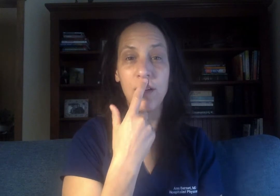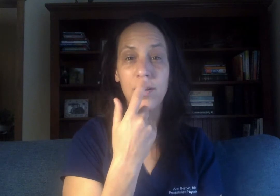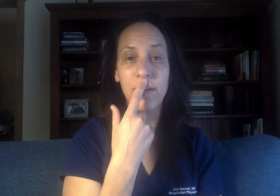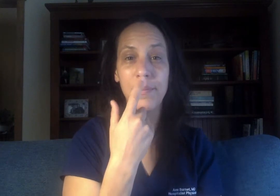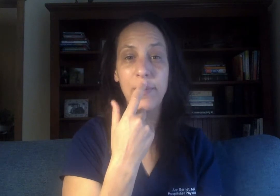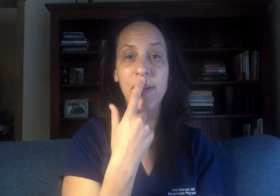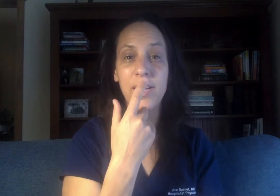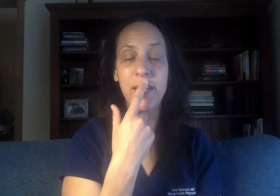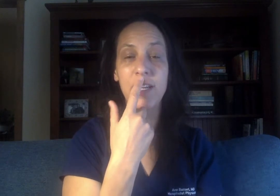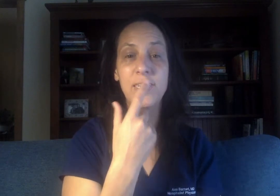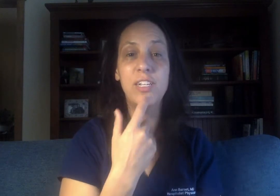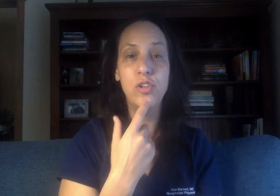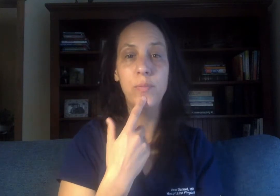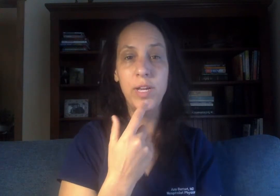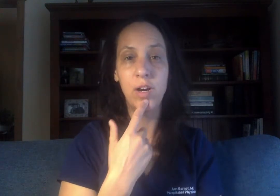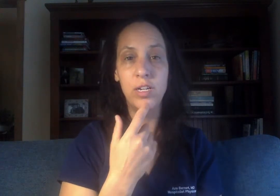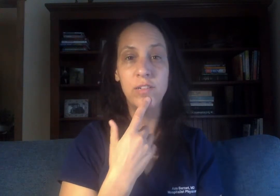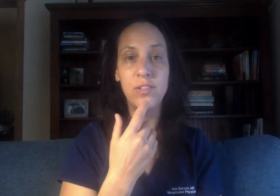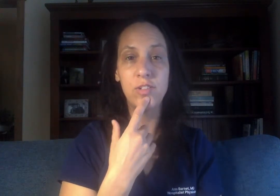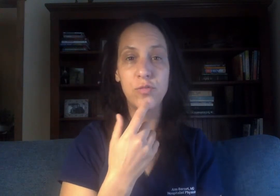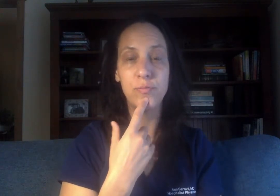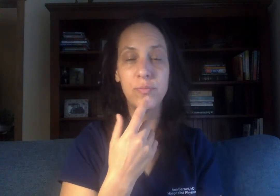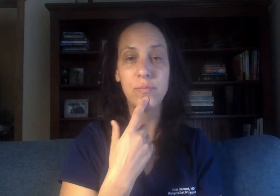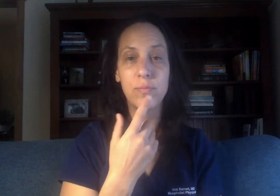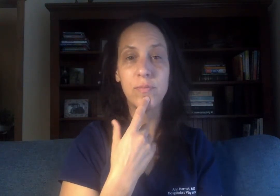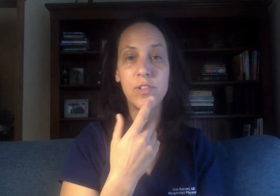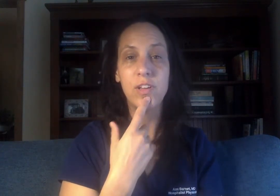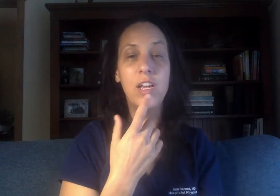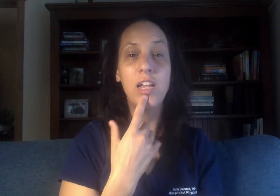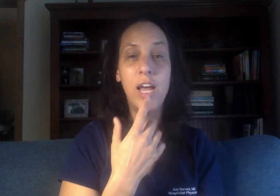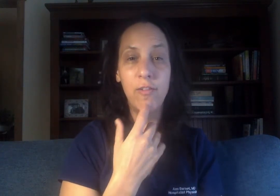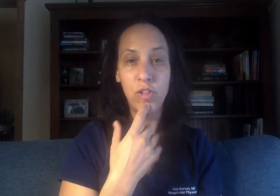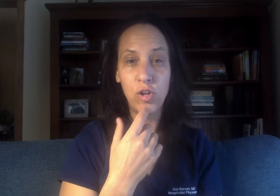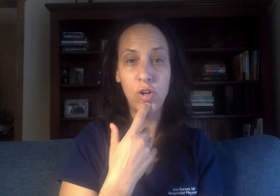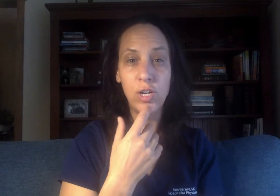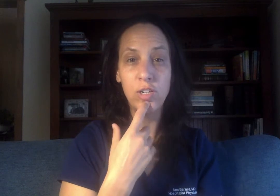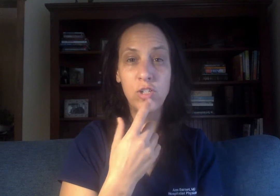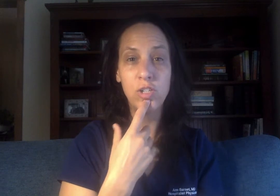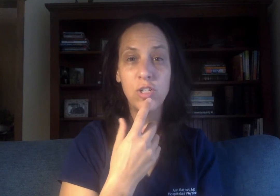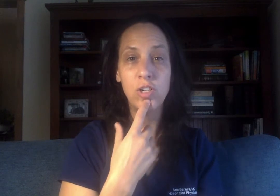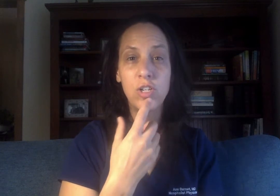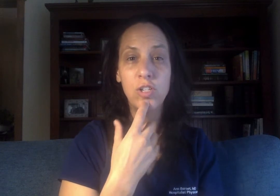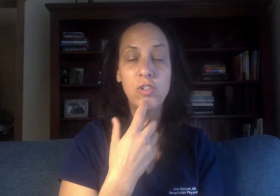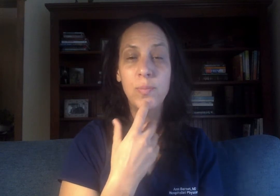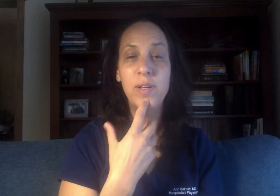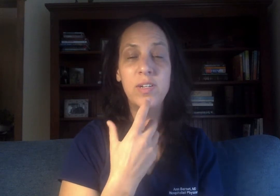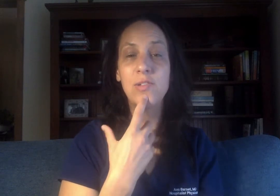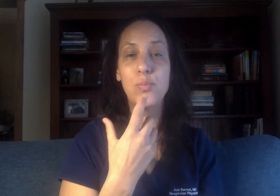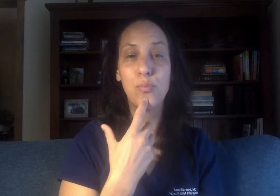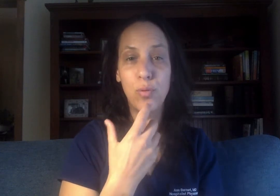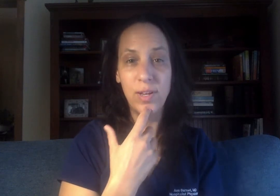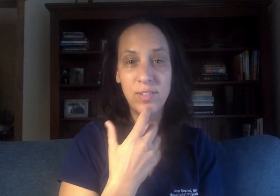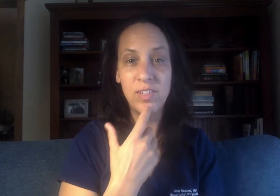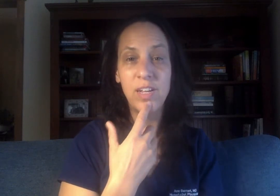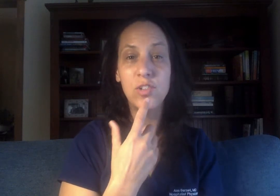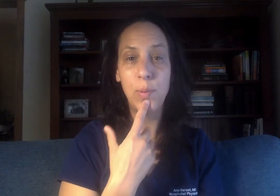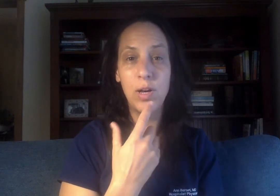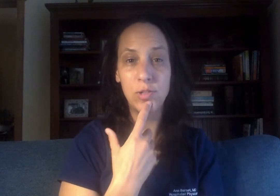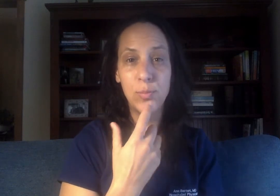maybe I can continue to be honest and have the courage to be as present as possible